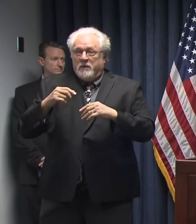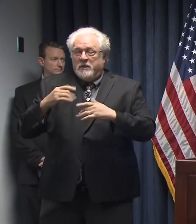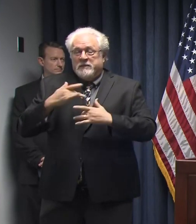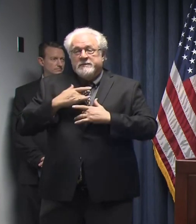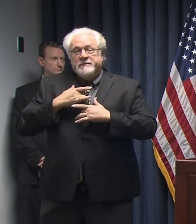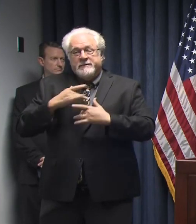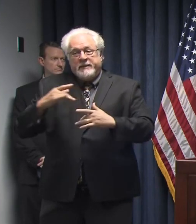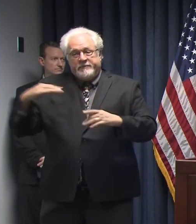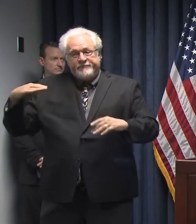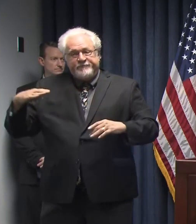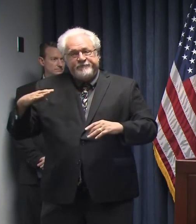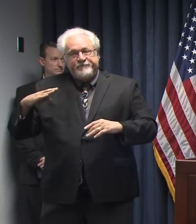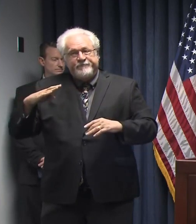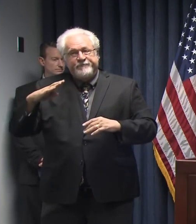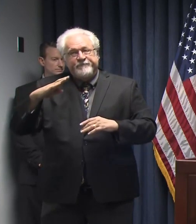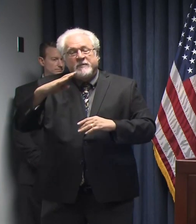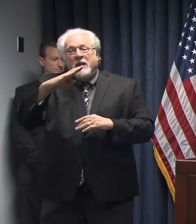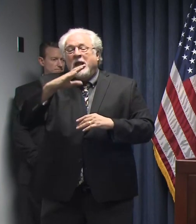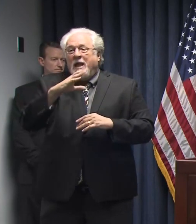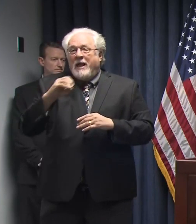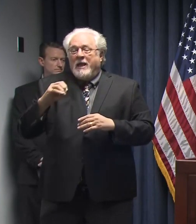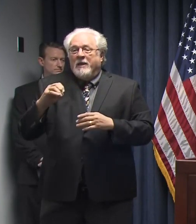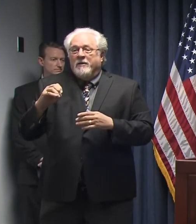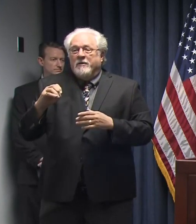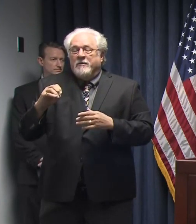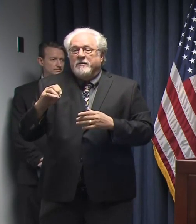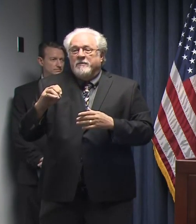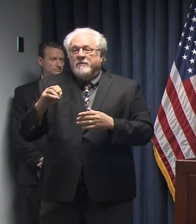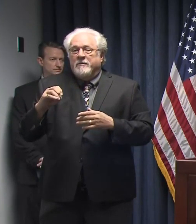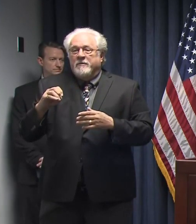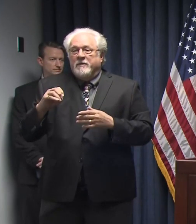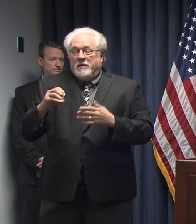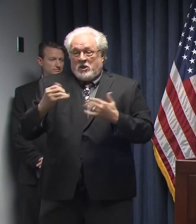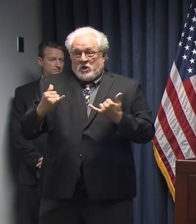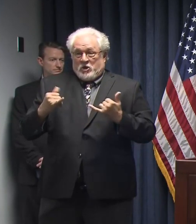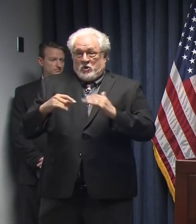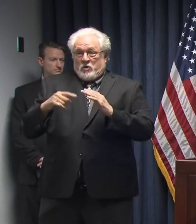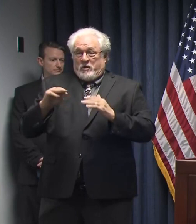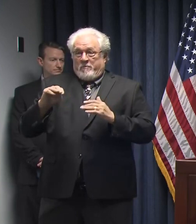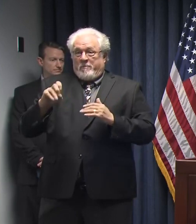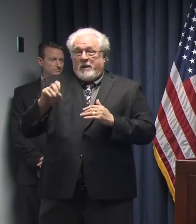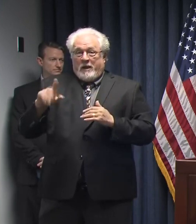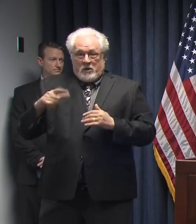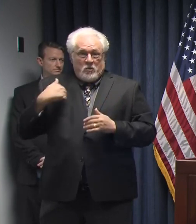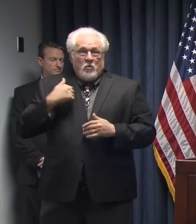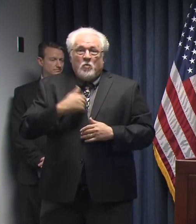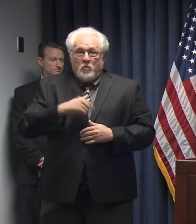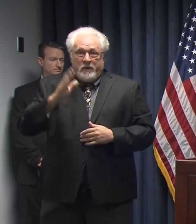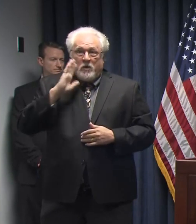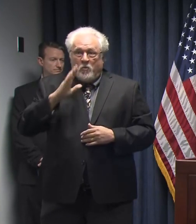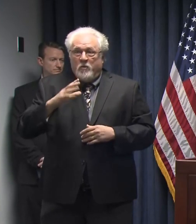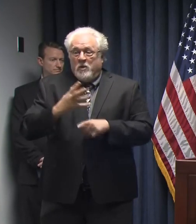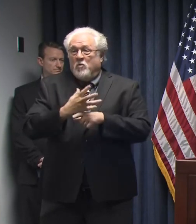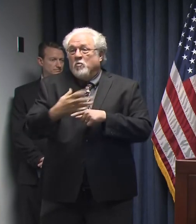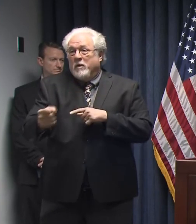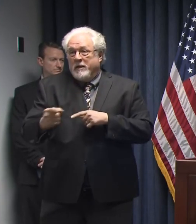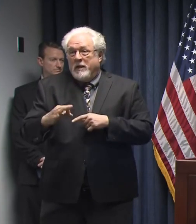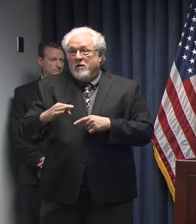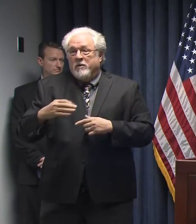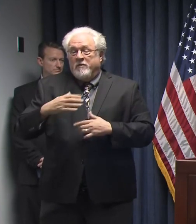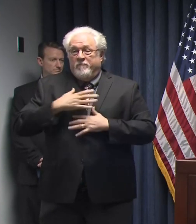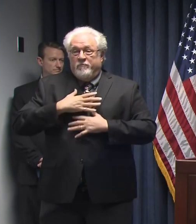we've been on for a few days, and that is under current modeling that we would run out of